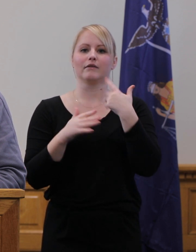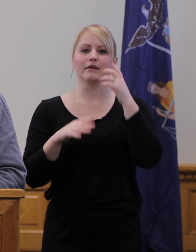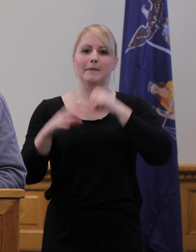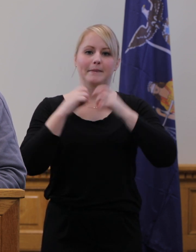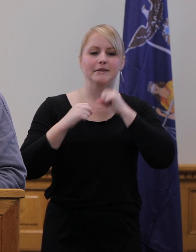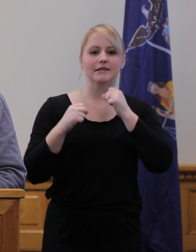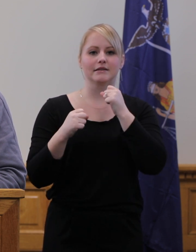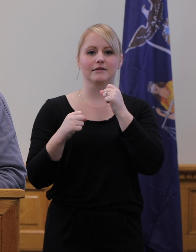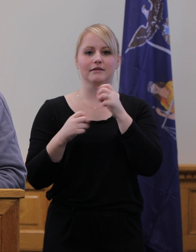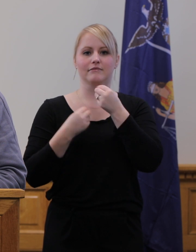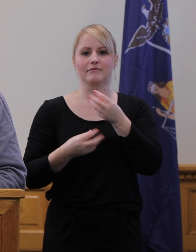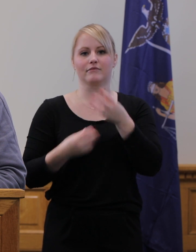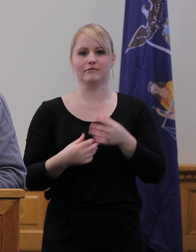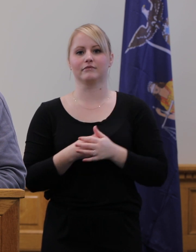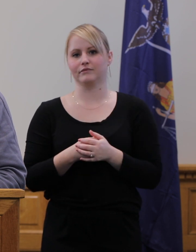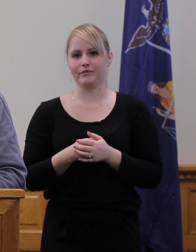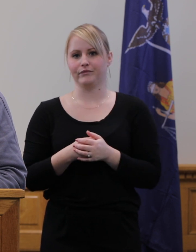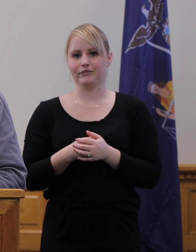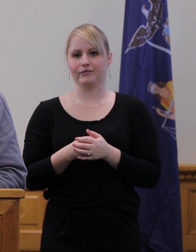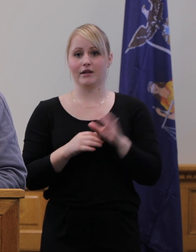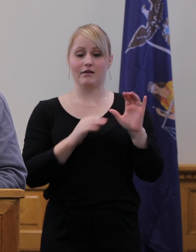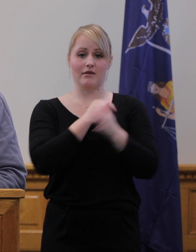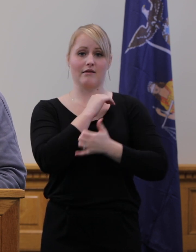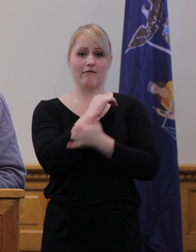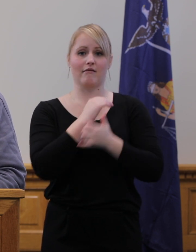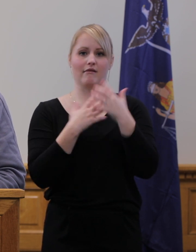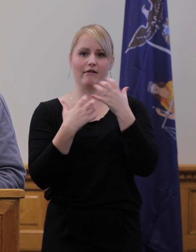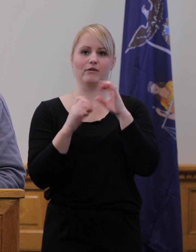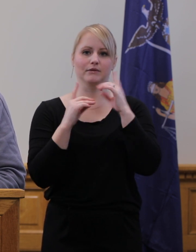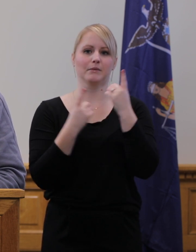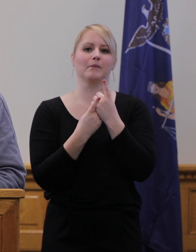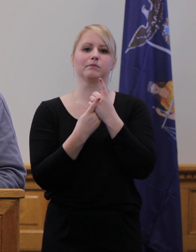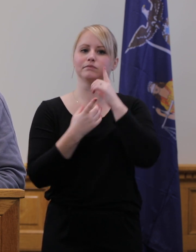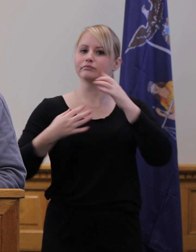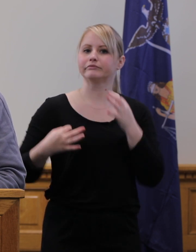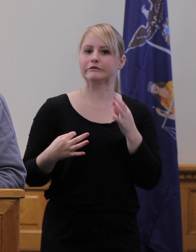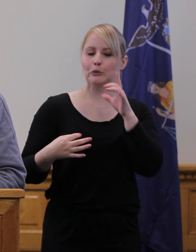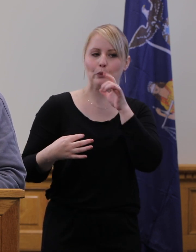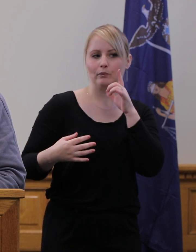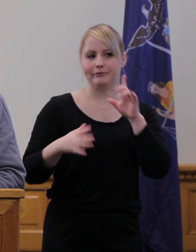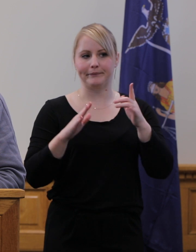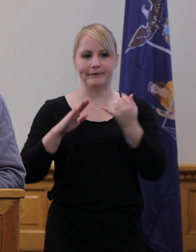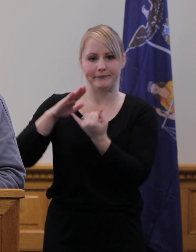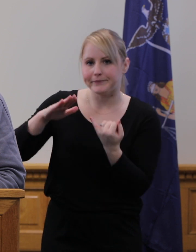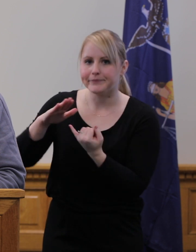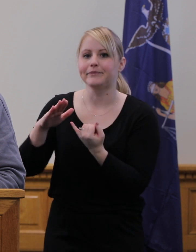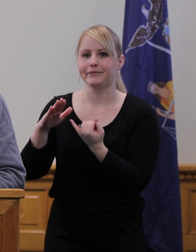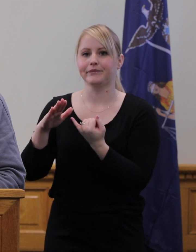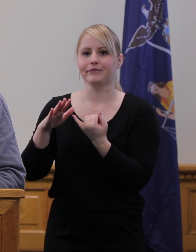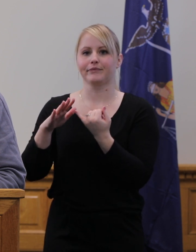or their families. New York State contact tracers will follow up with daily outreach to these families or individuals.